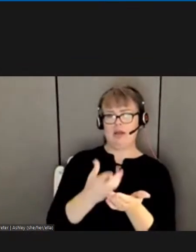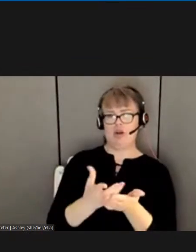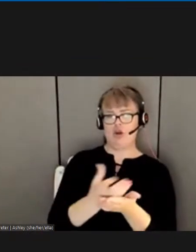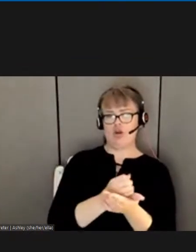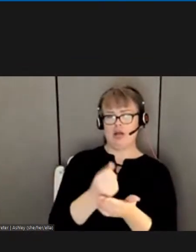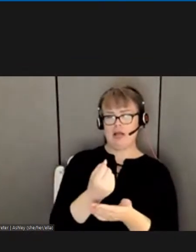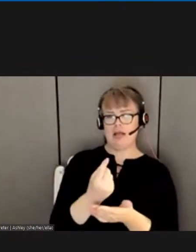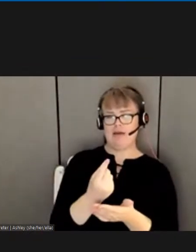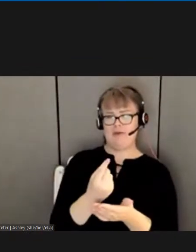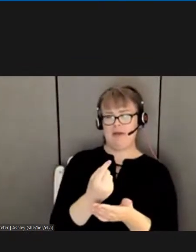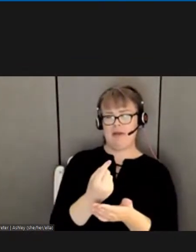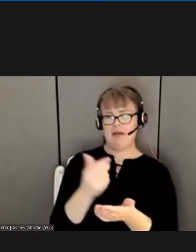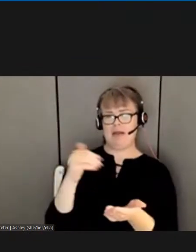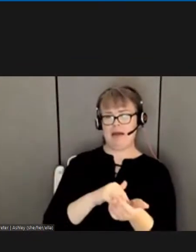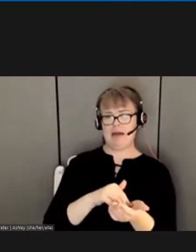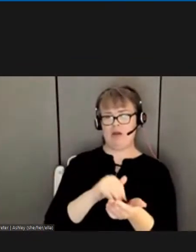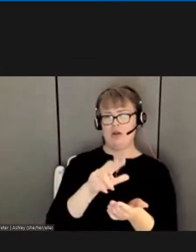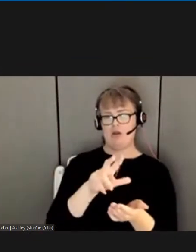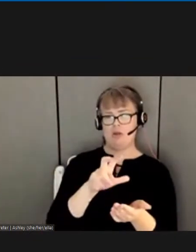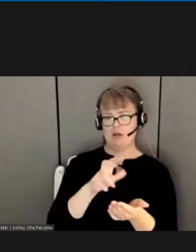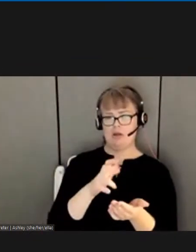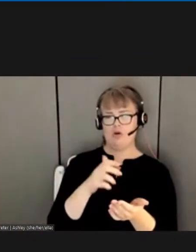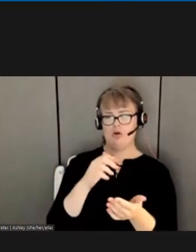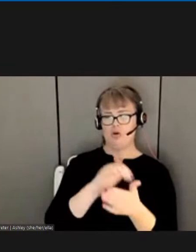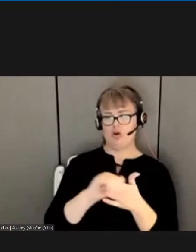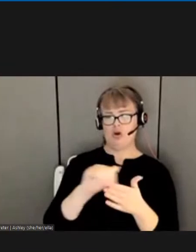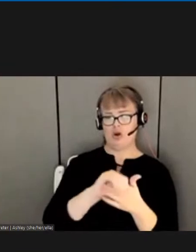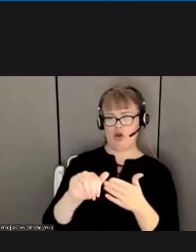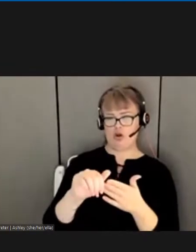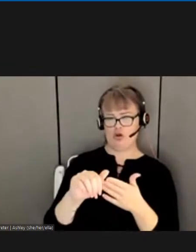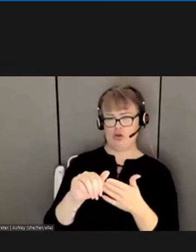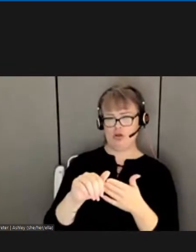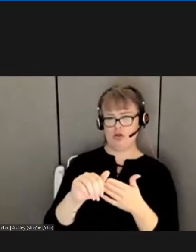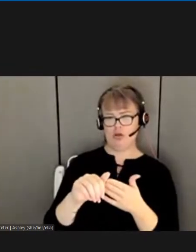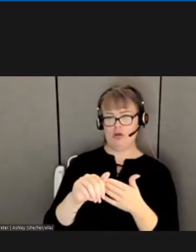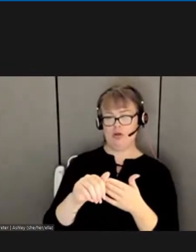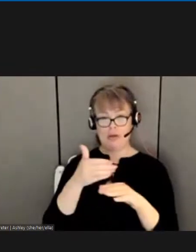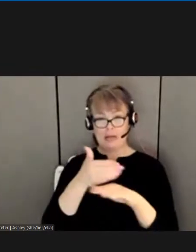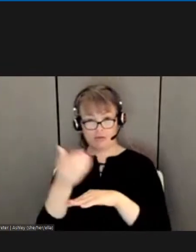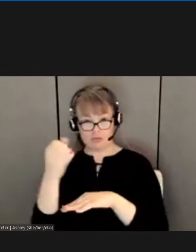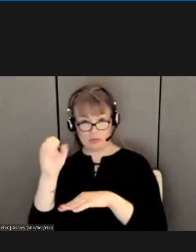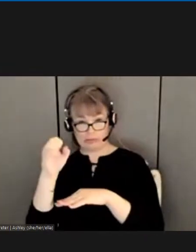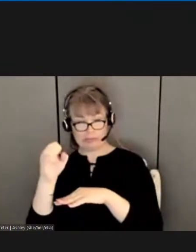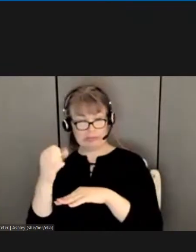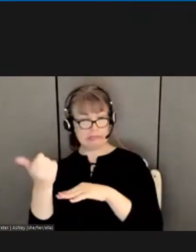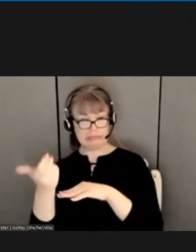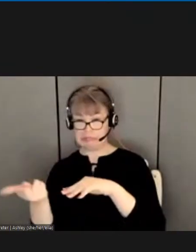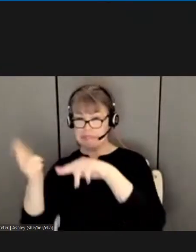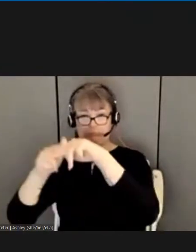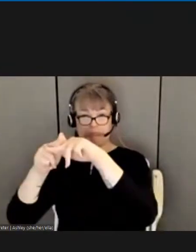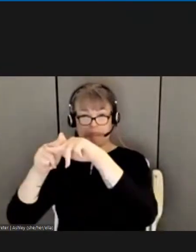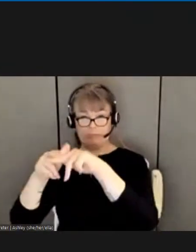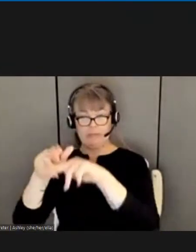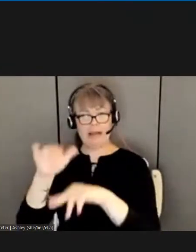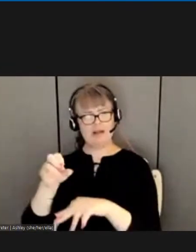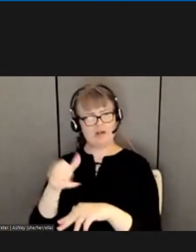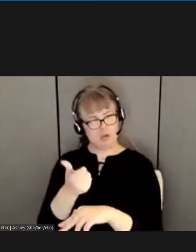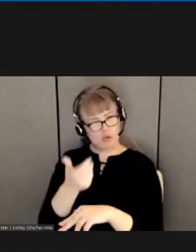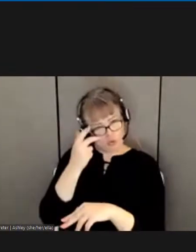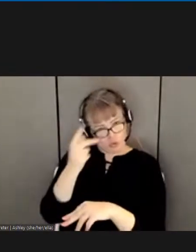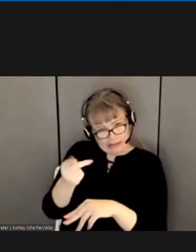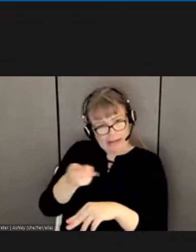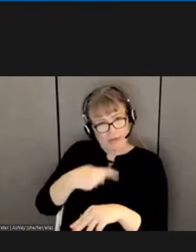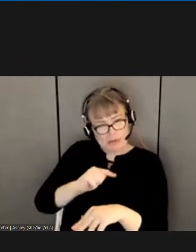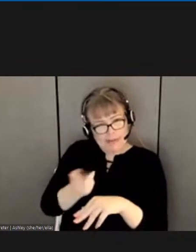I want everybody to understand, while we may not be what we want to be, we are a lot further than what we